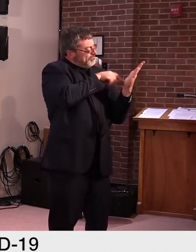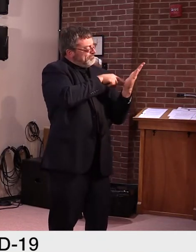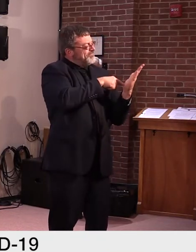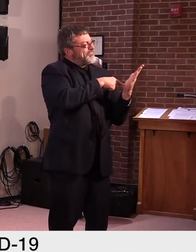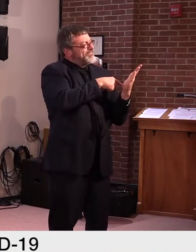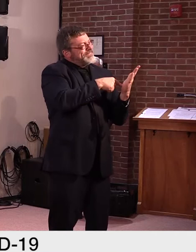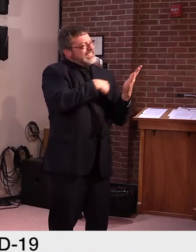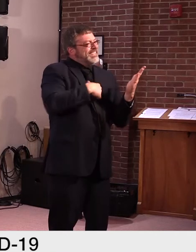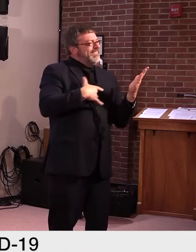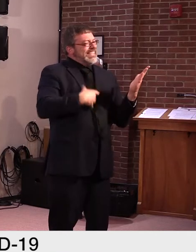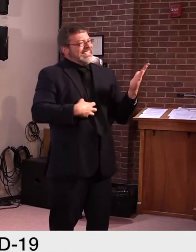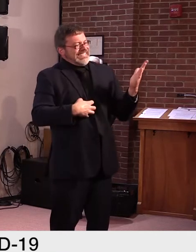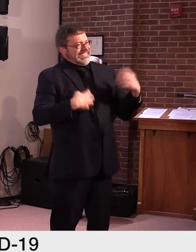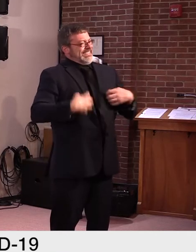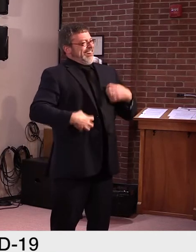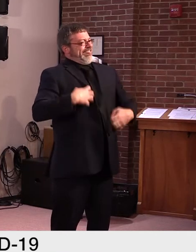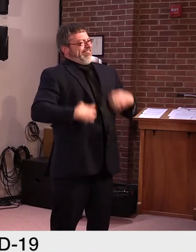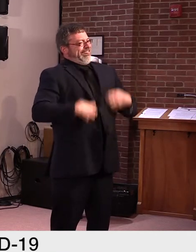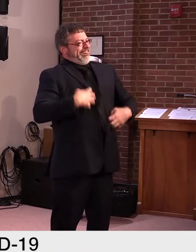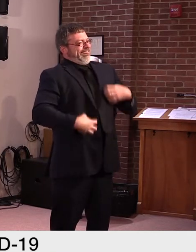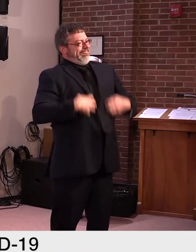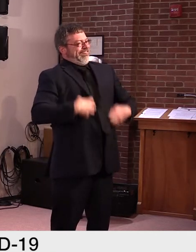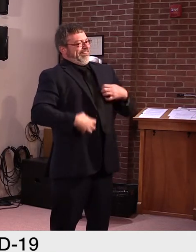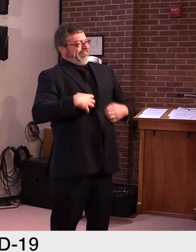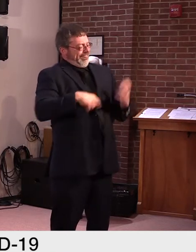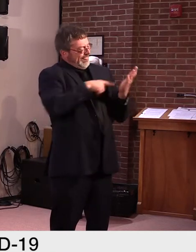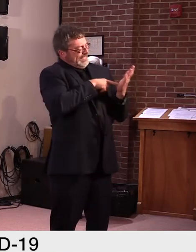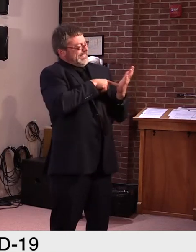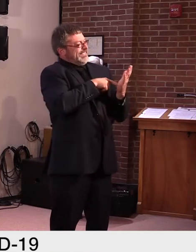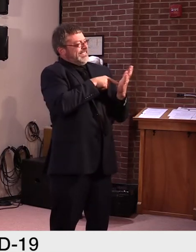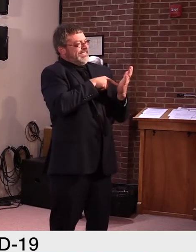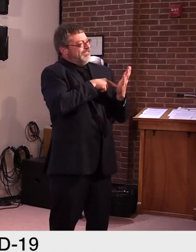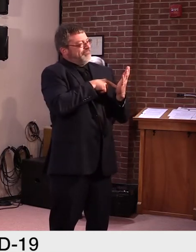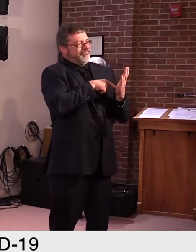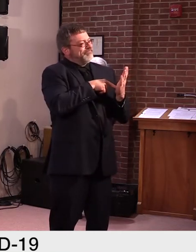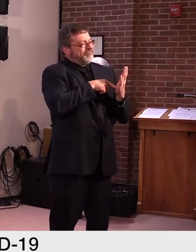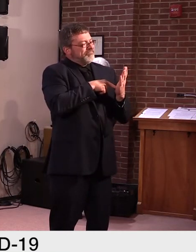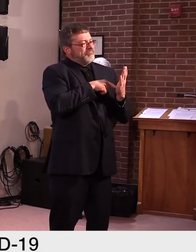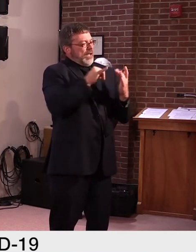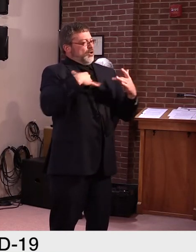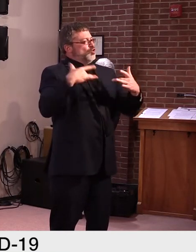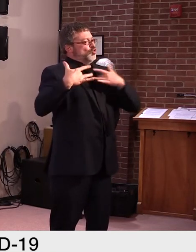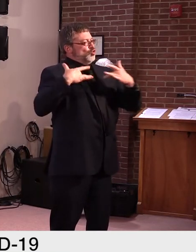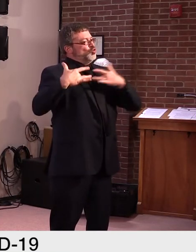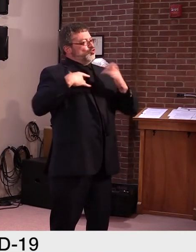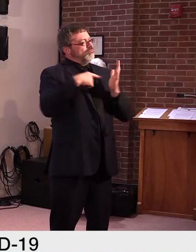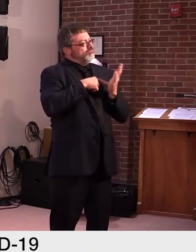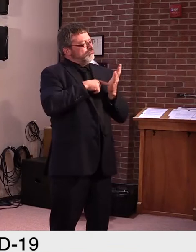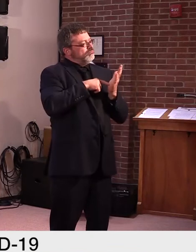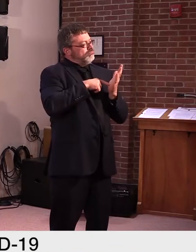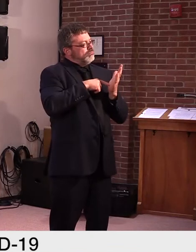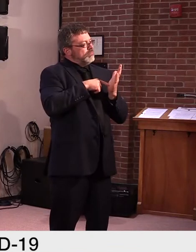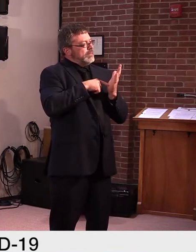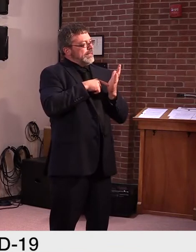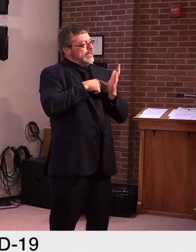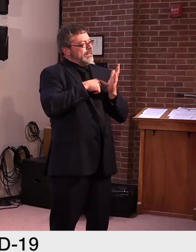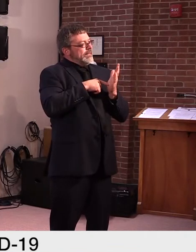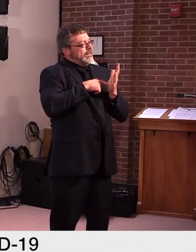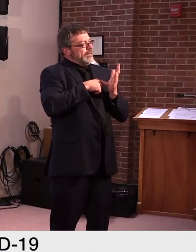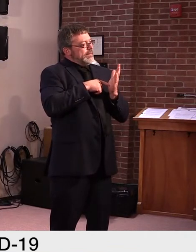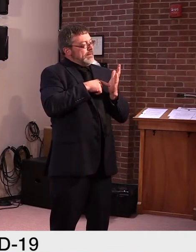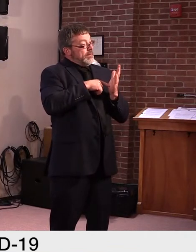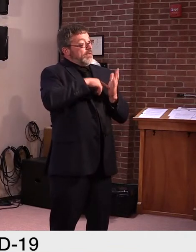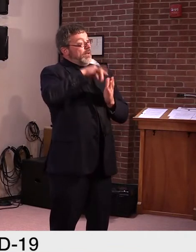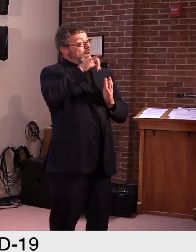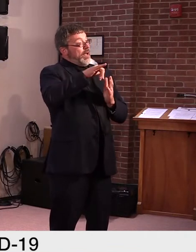is, uh, is, uh, is concerning, uh, in a lot of respects and, and will be, you know, have an effect on what, how we do